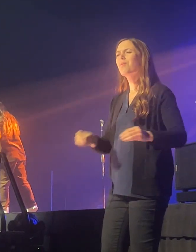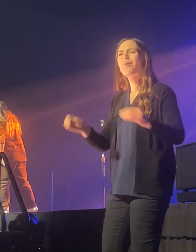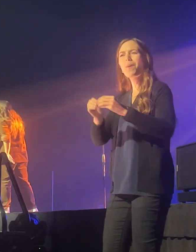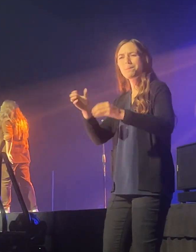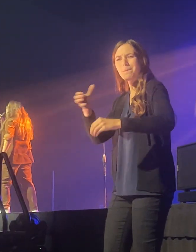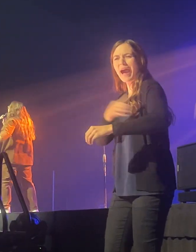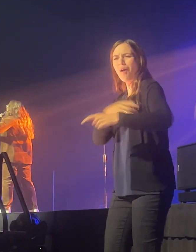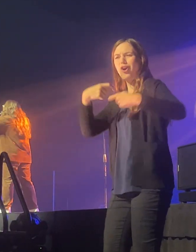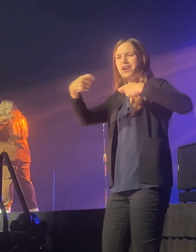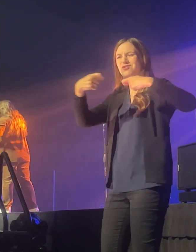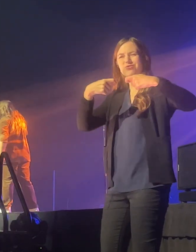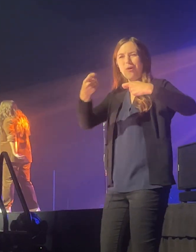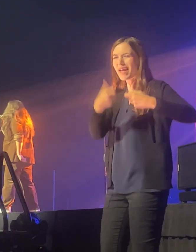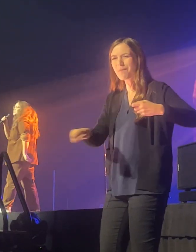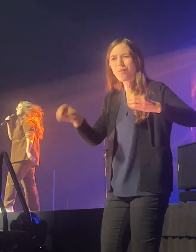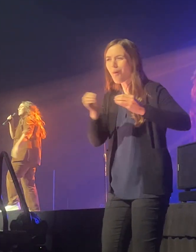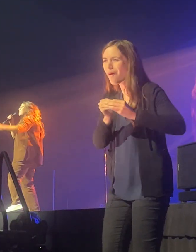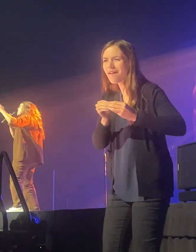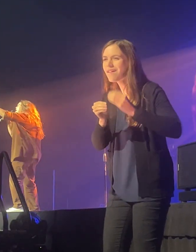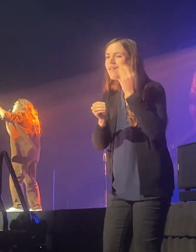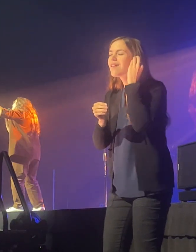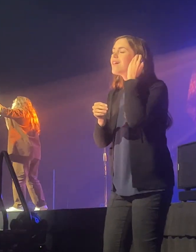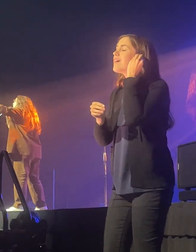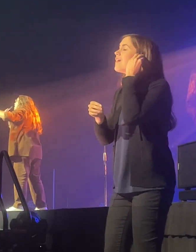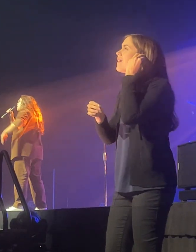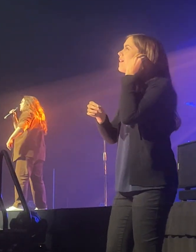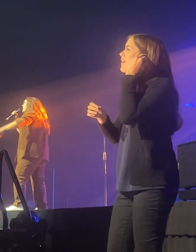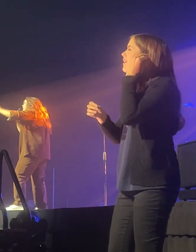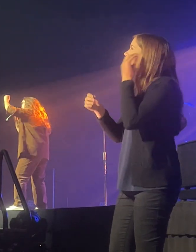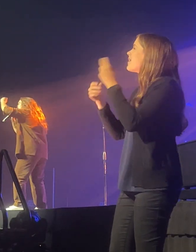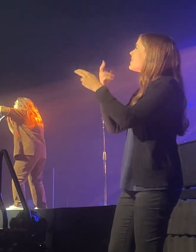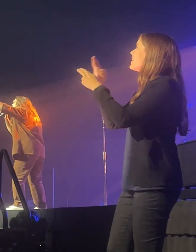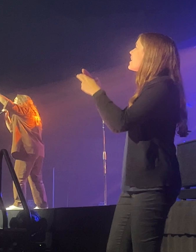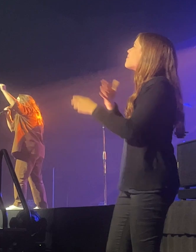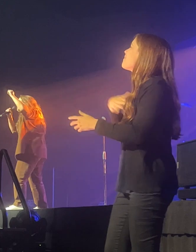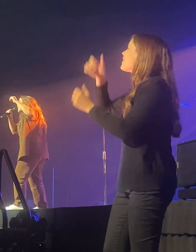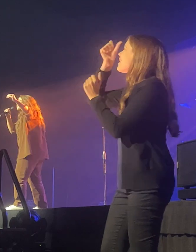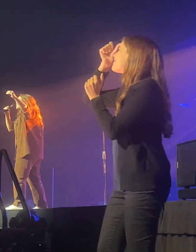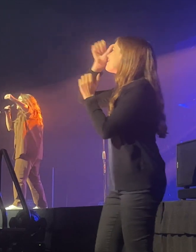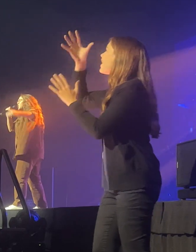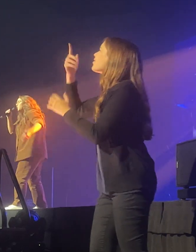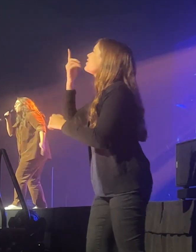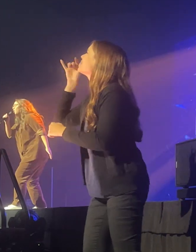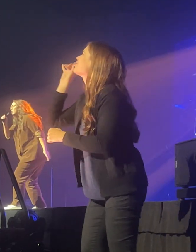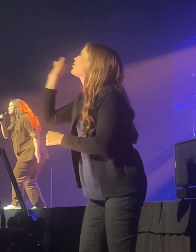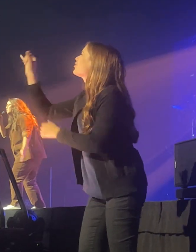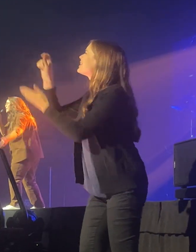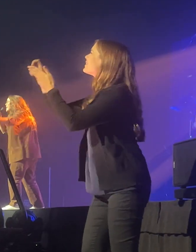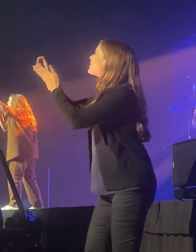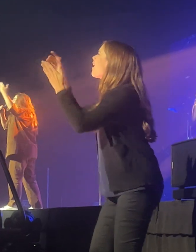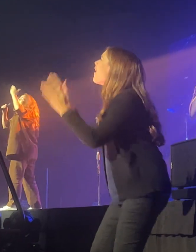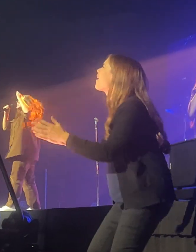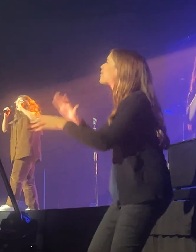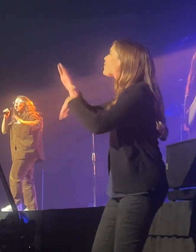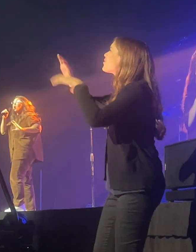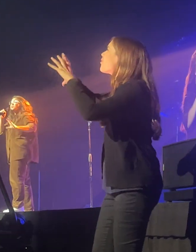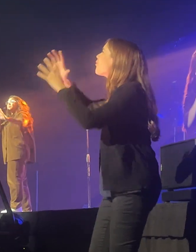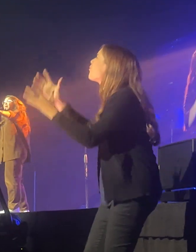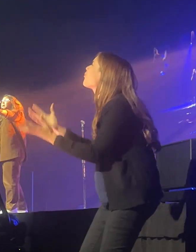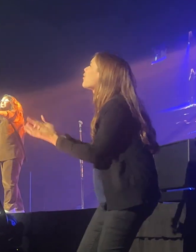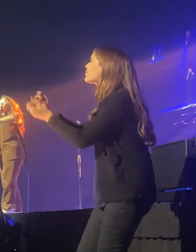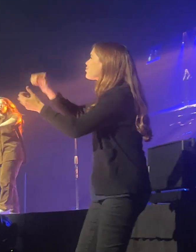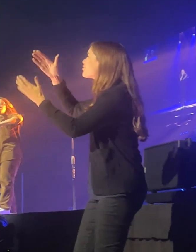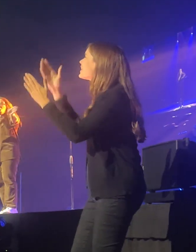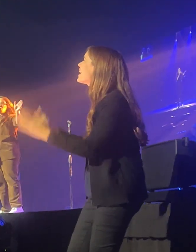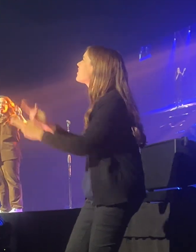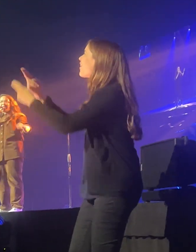you. The names that my father, eternity's author, the world's creator has called